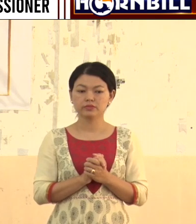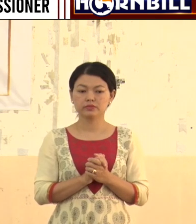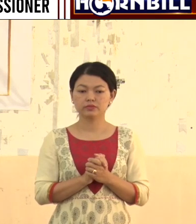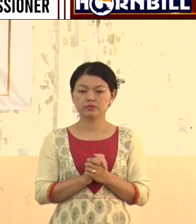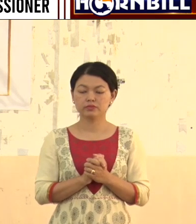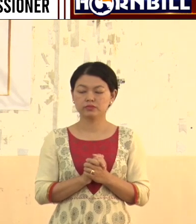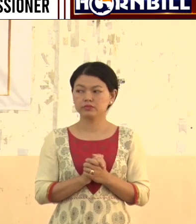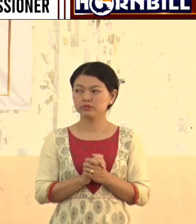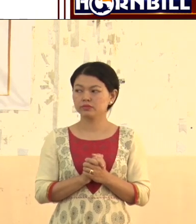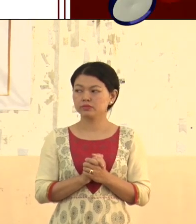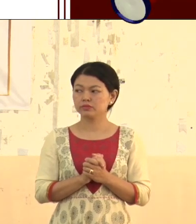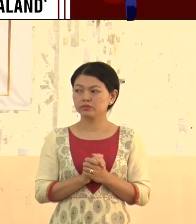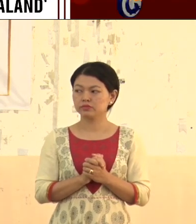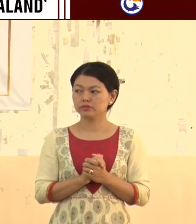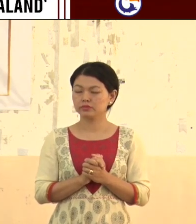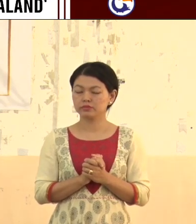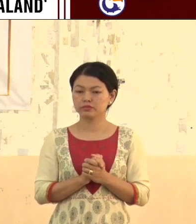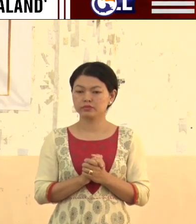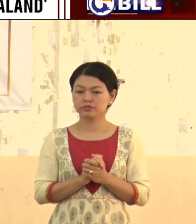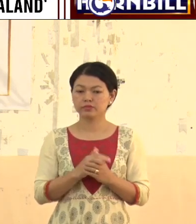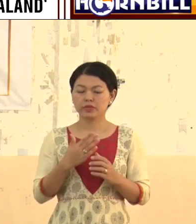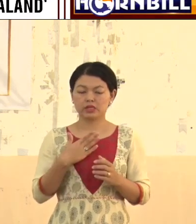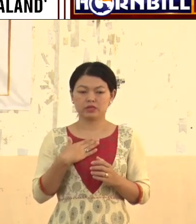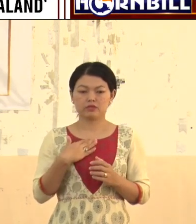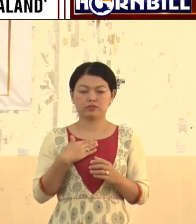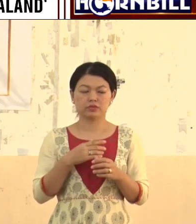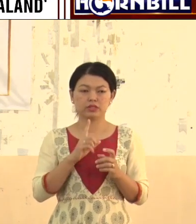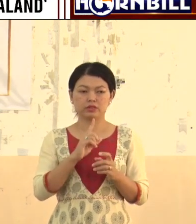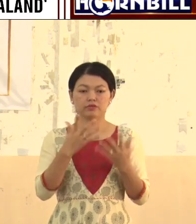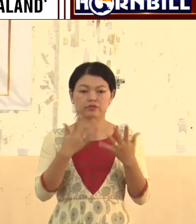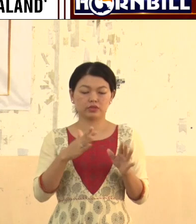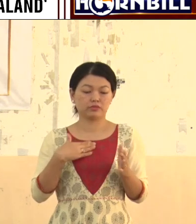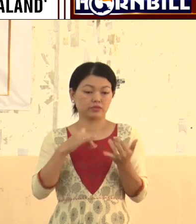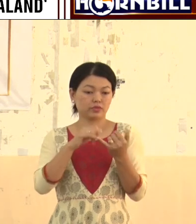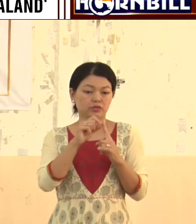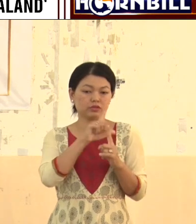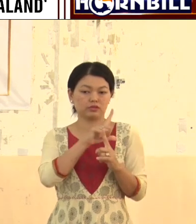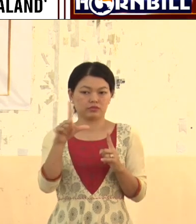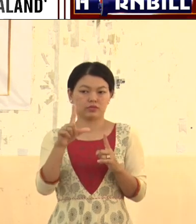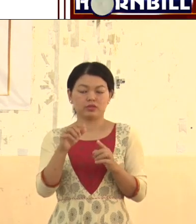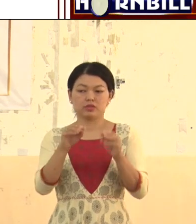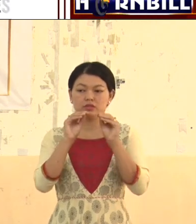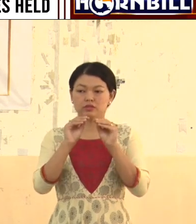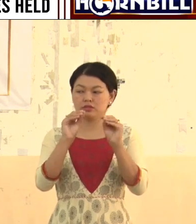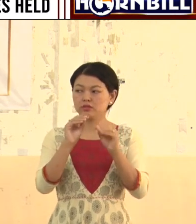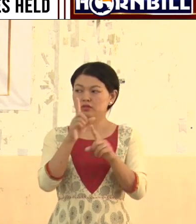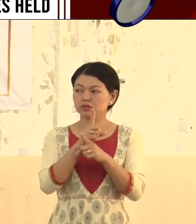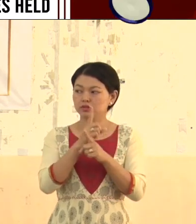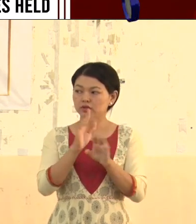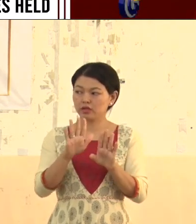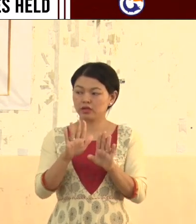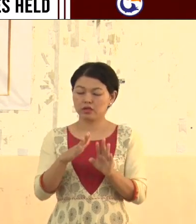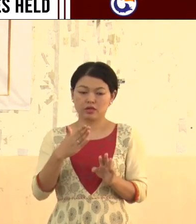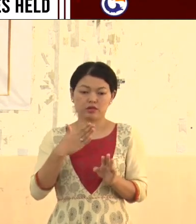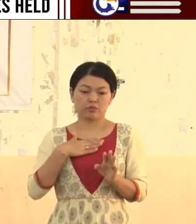just I have mentioned myself about I am being a special educator under the Department. In my blog, I